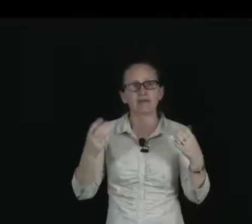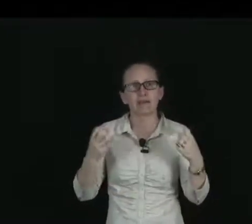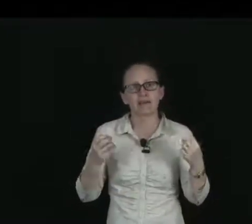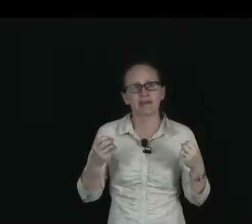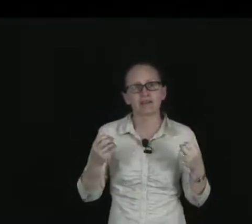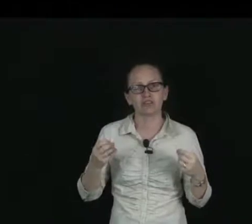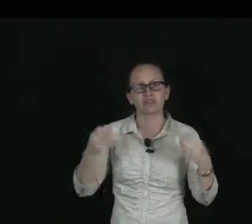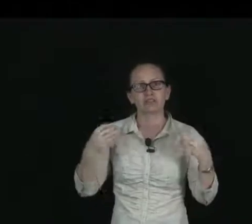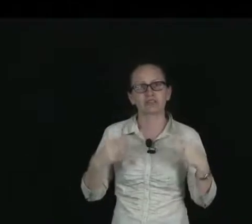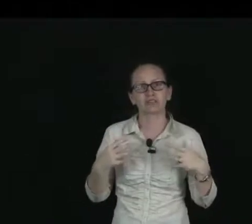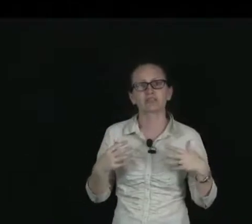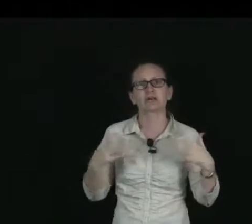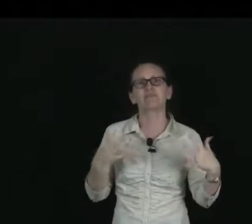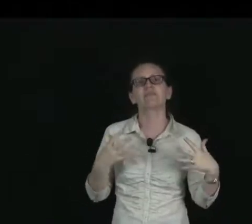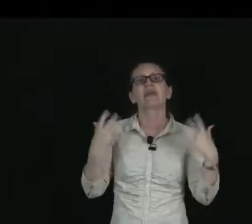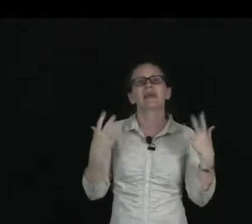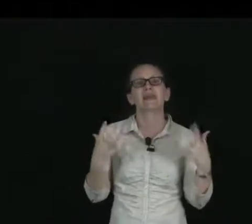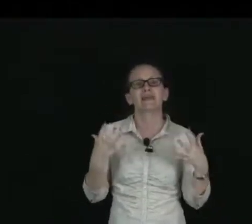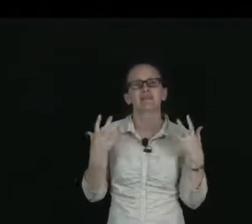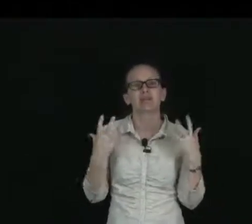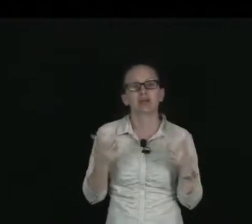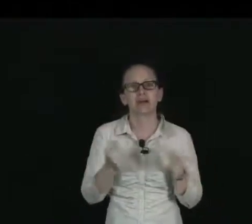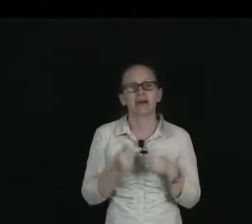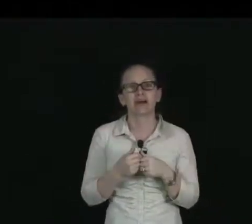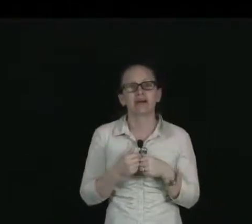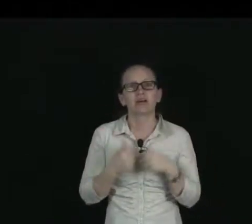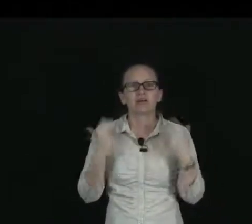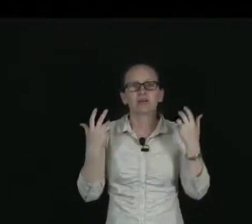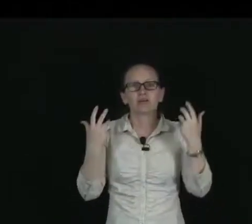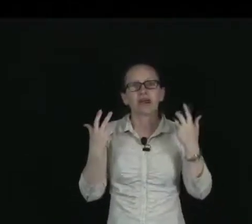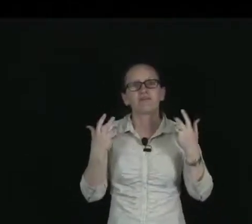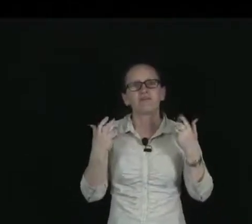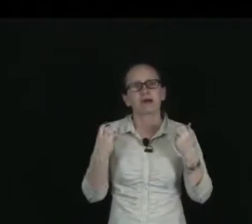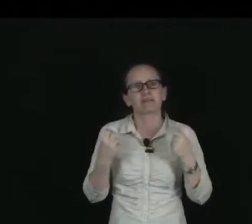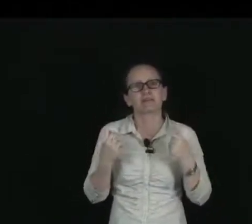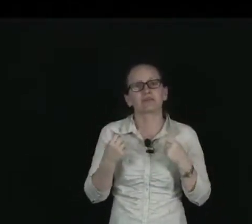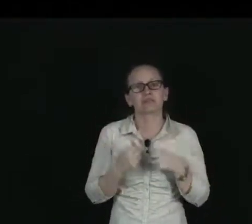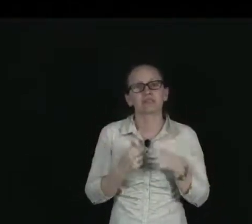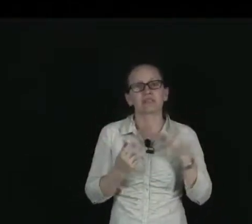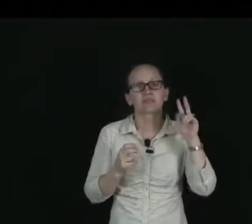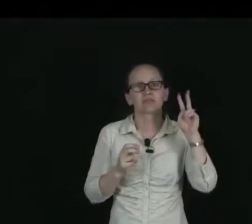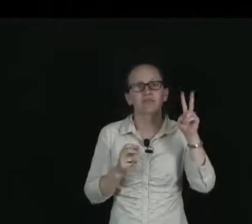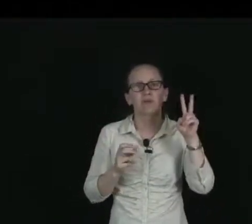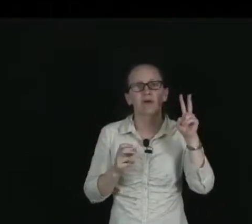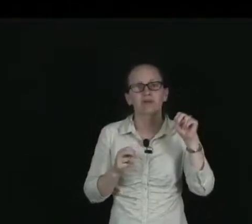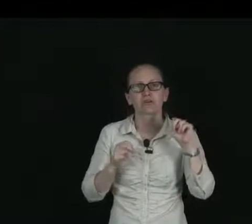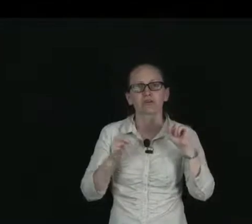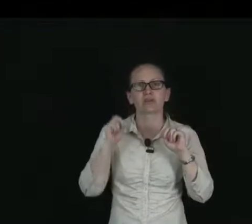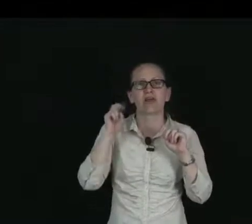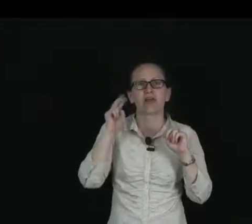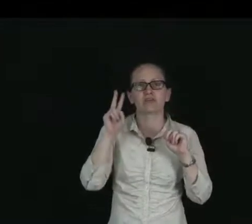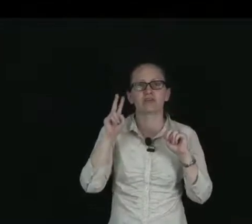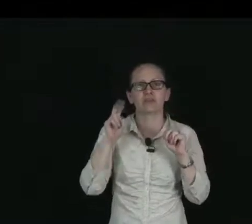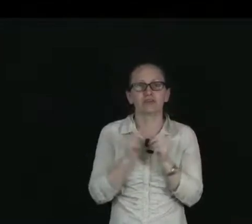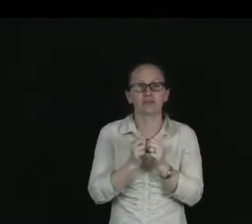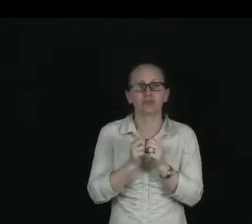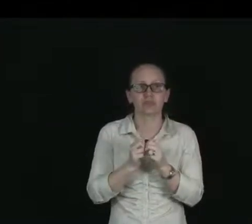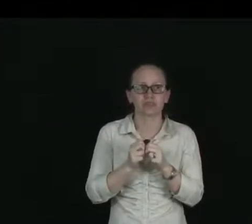radiation consists of helium nuclei. So an alpha particle consists of two protons and two neutrons.